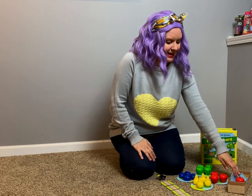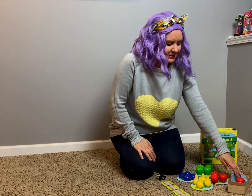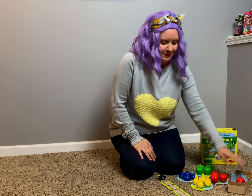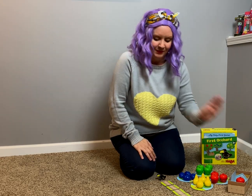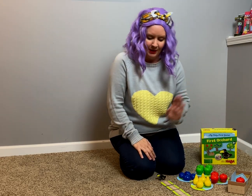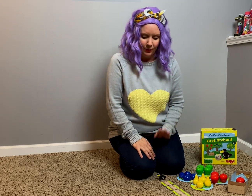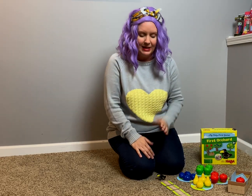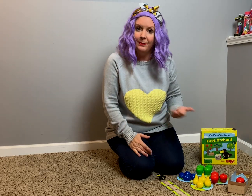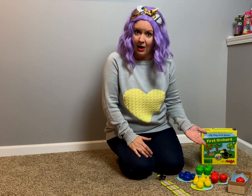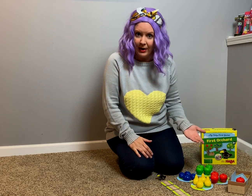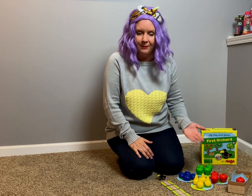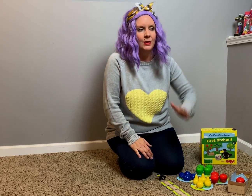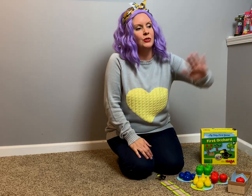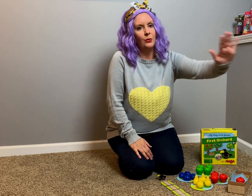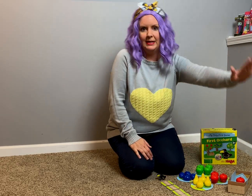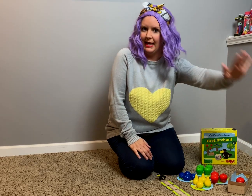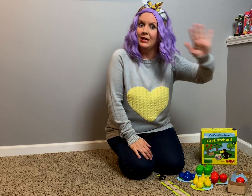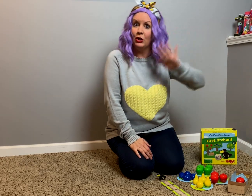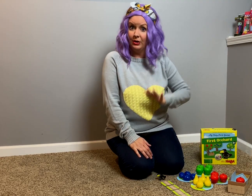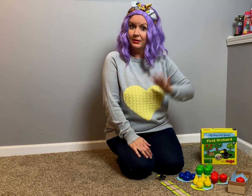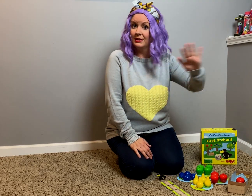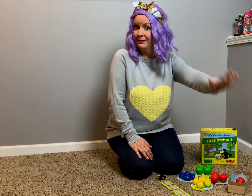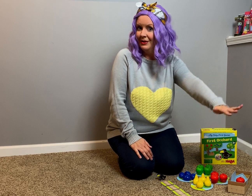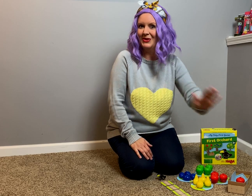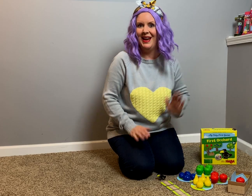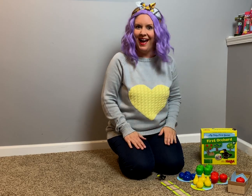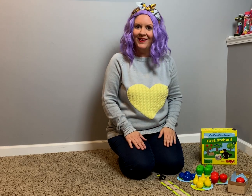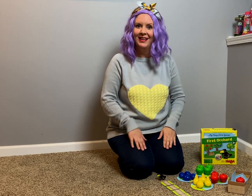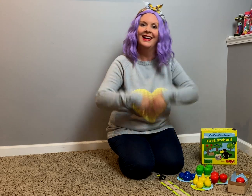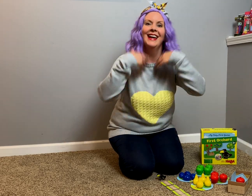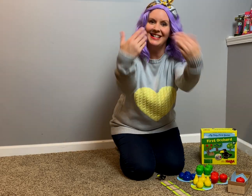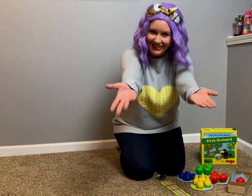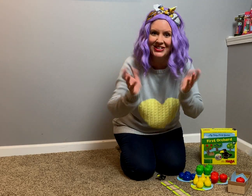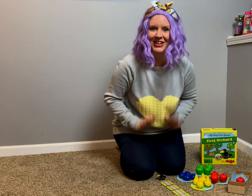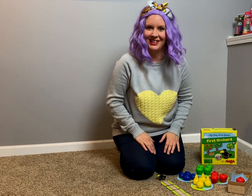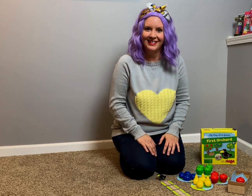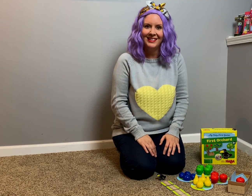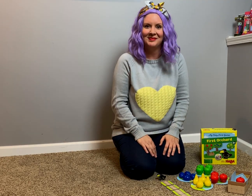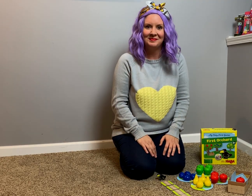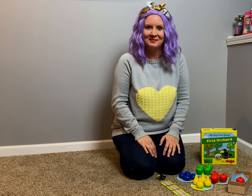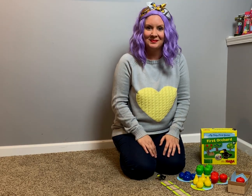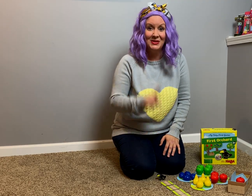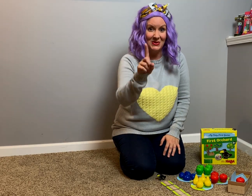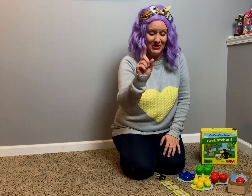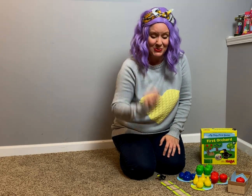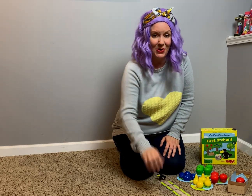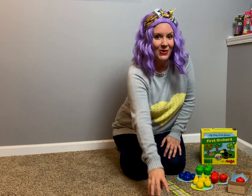we keep going. So, we take turns. So, now it's your turn. So, you roll.